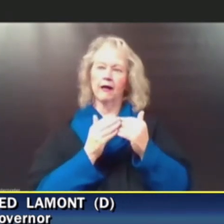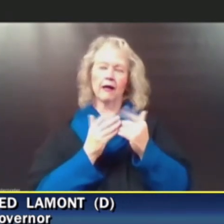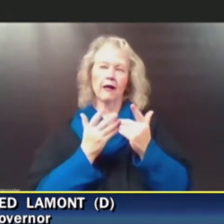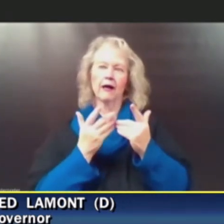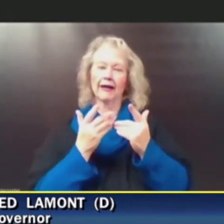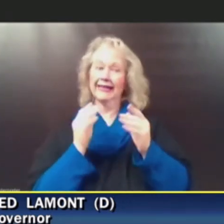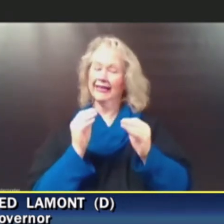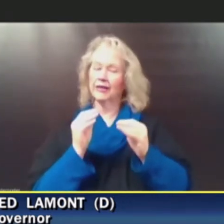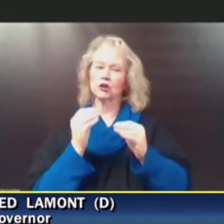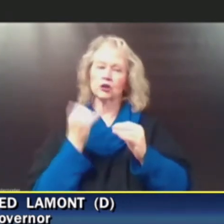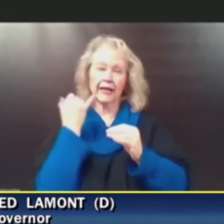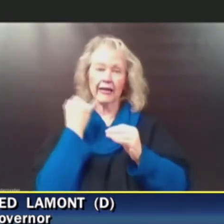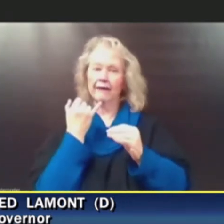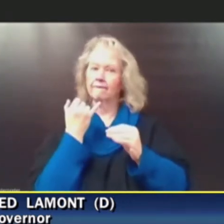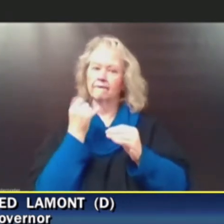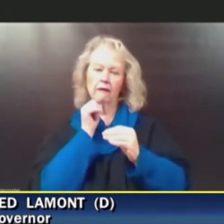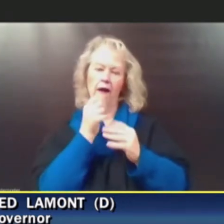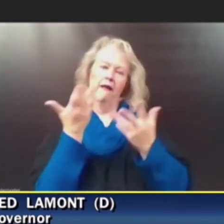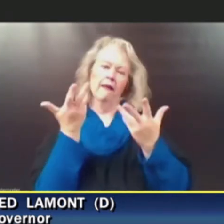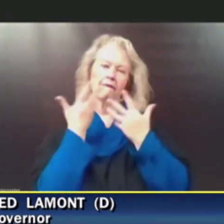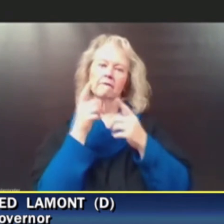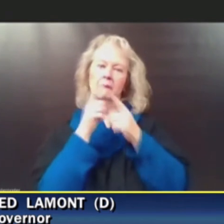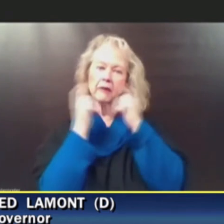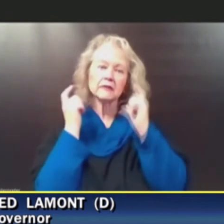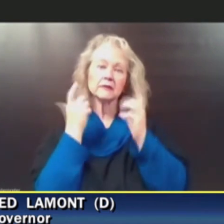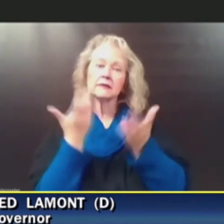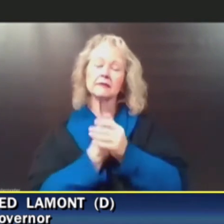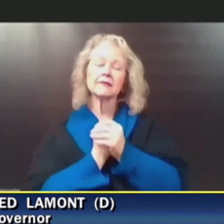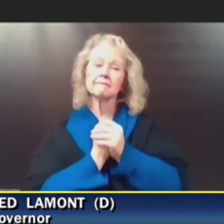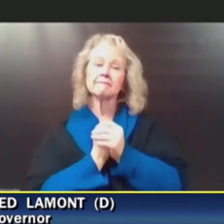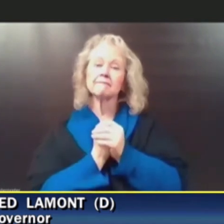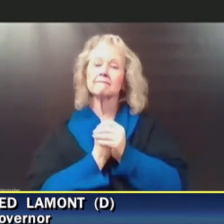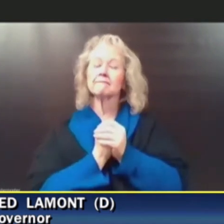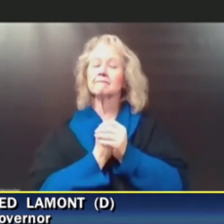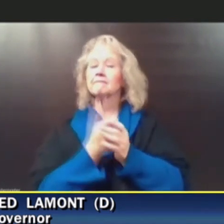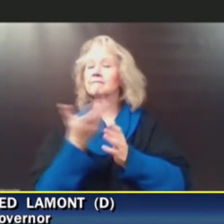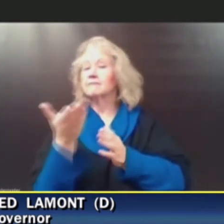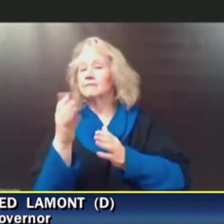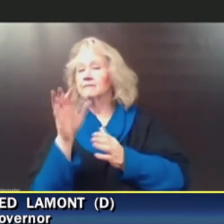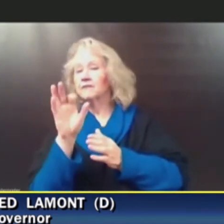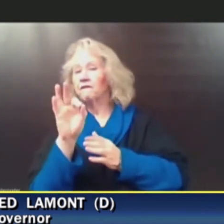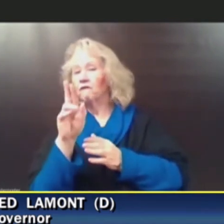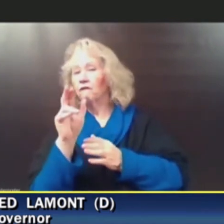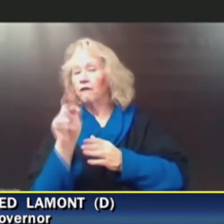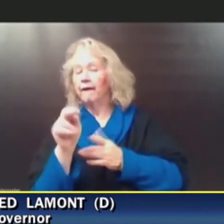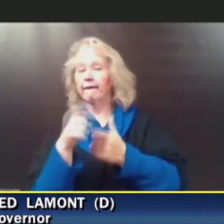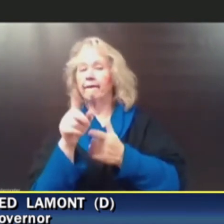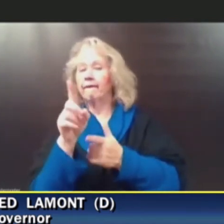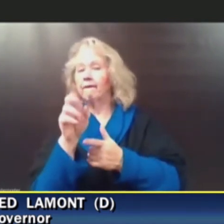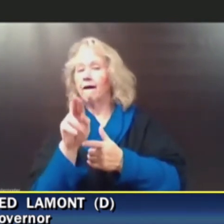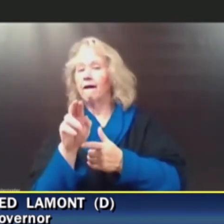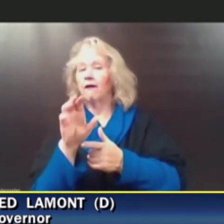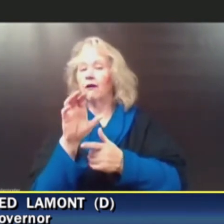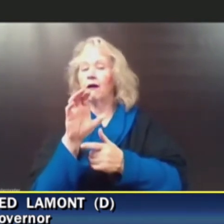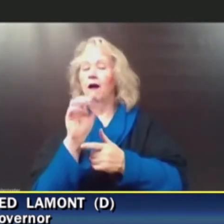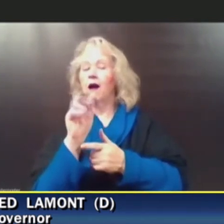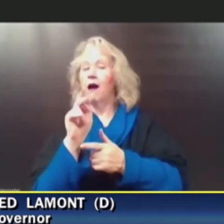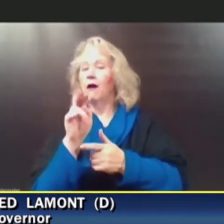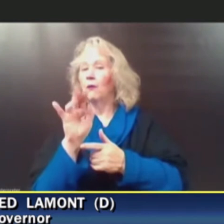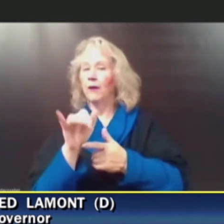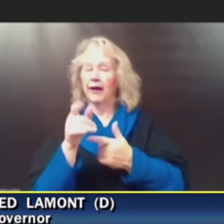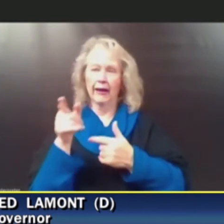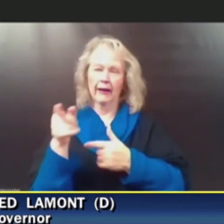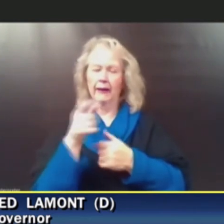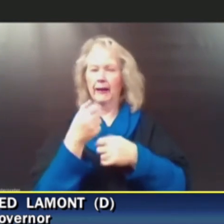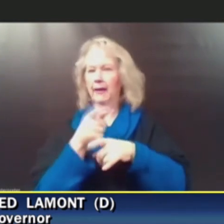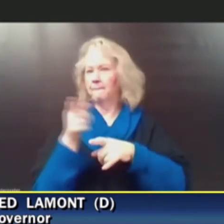a little bit longer. And I think that, you know, Fran Rabinowitz and Dr. Conway, they're in the best position to judge. What's the best way to